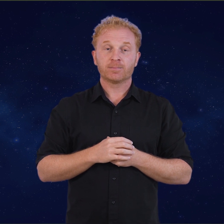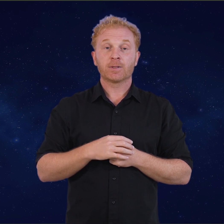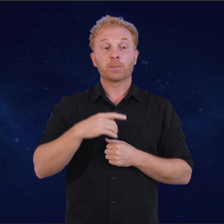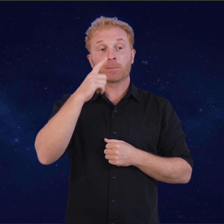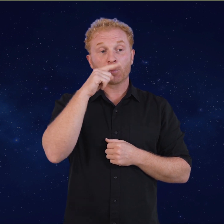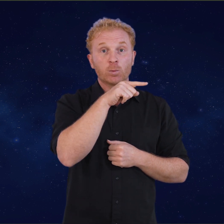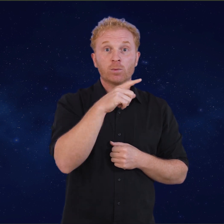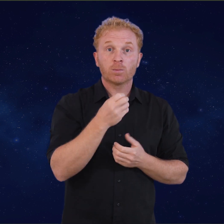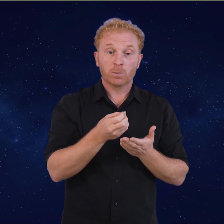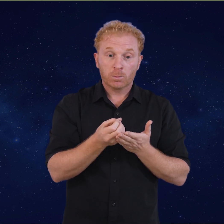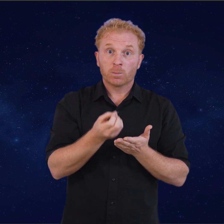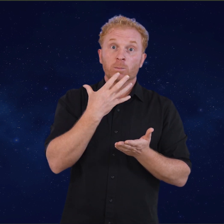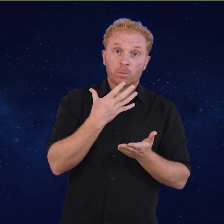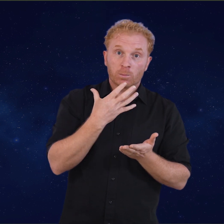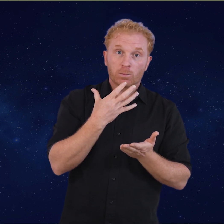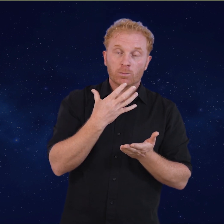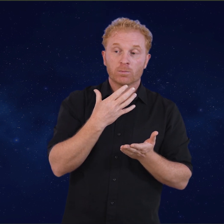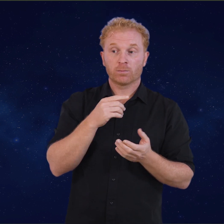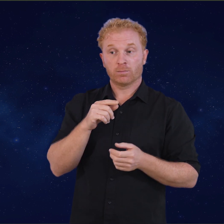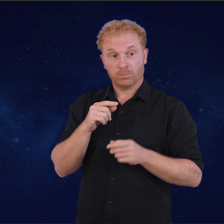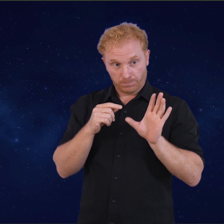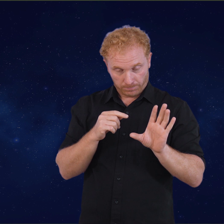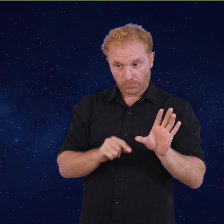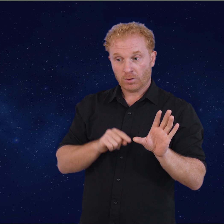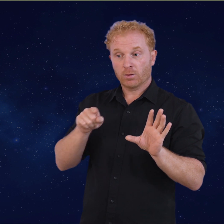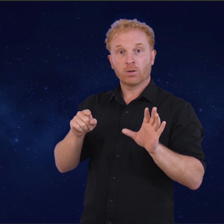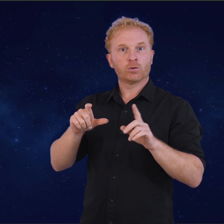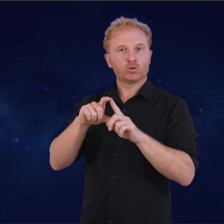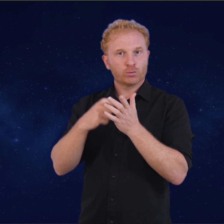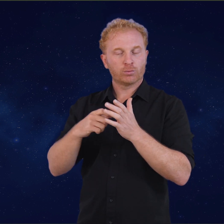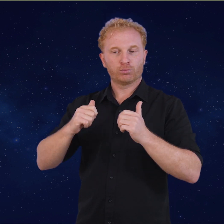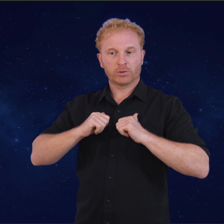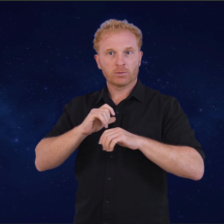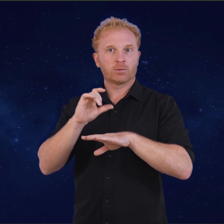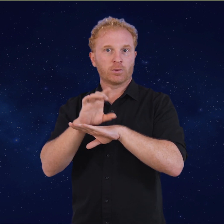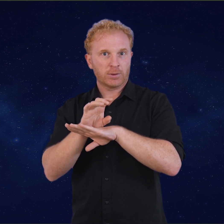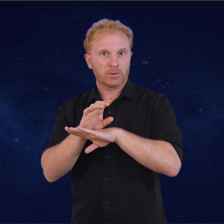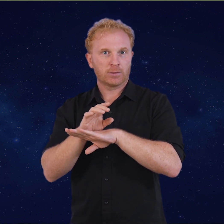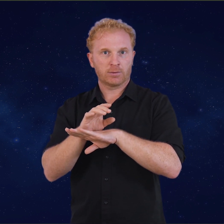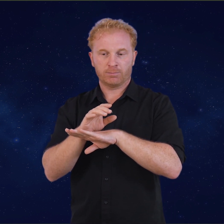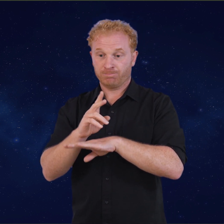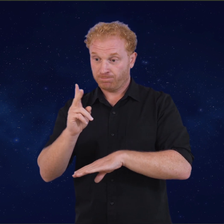Prescribers and practitioners need to have the confidence and awareness of altered states of consciousness,